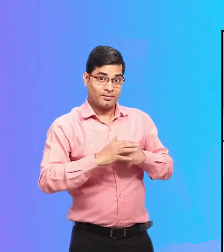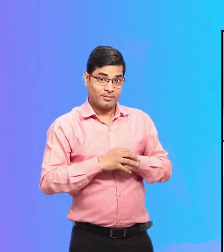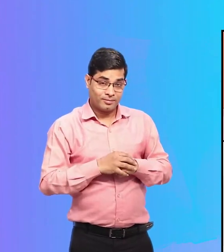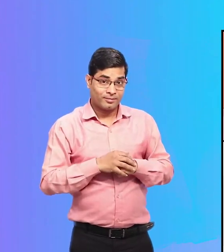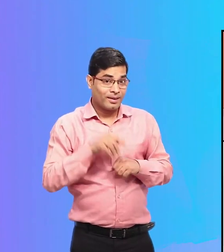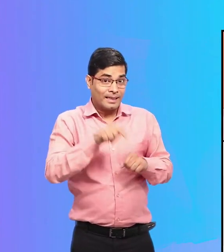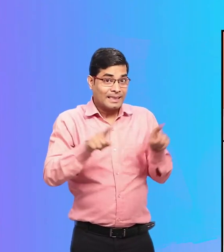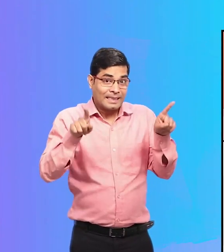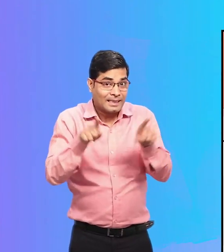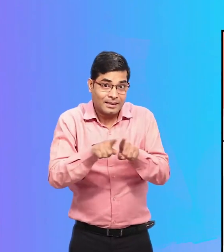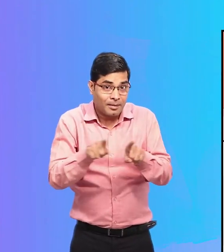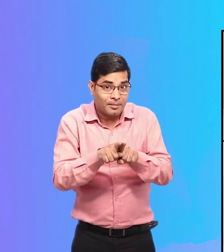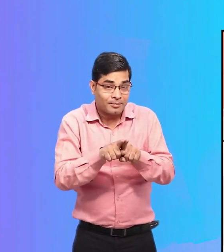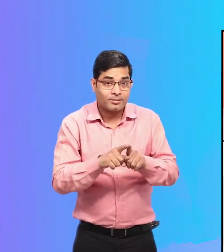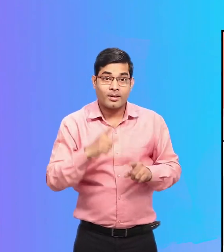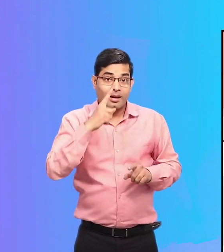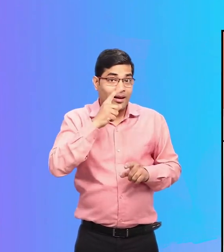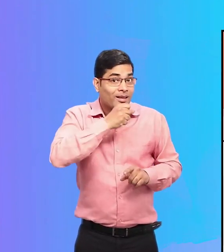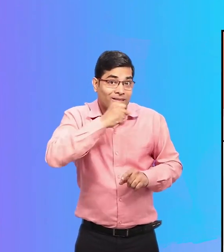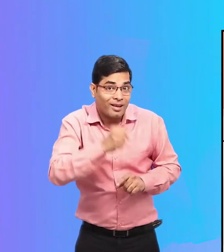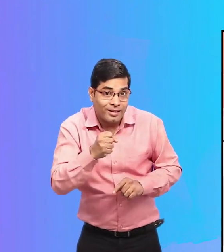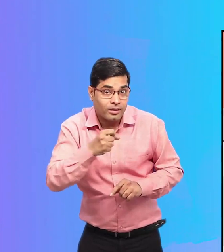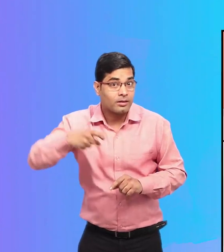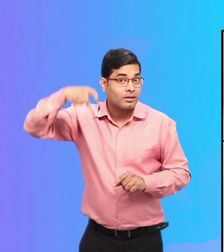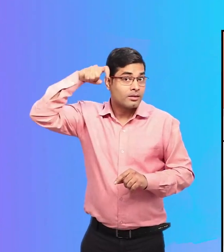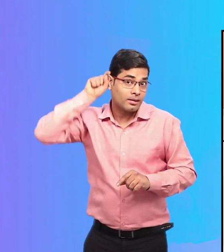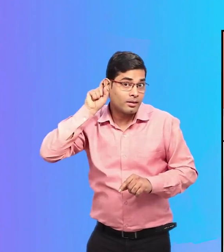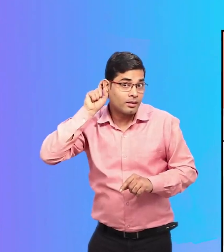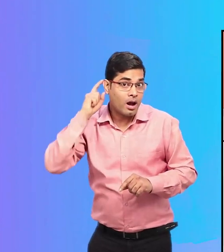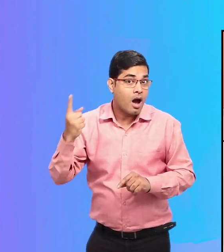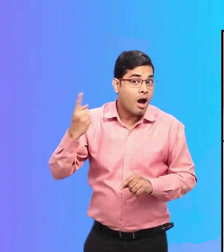Like Dadi's hearing aid makes listening easier for her.